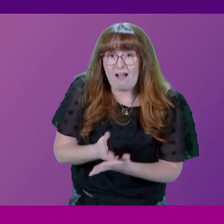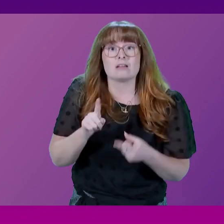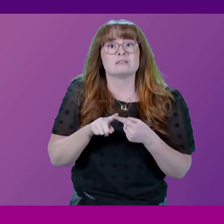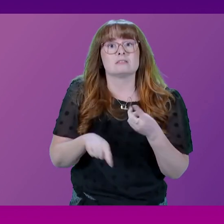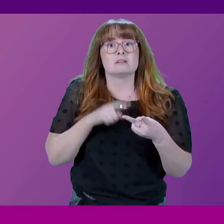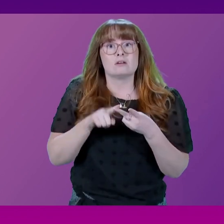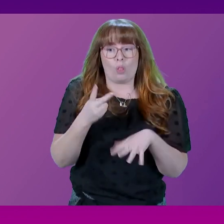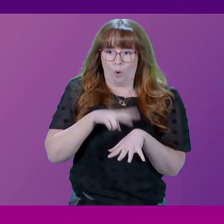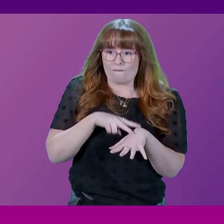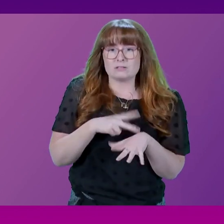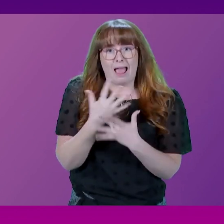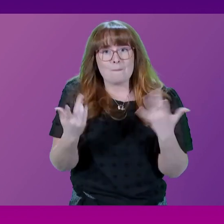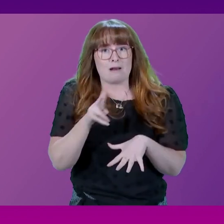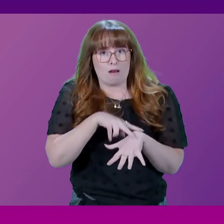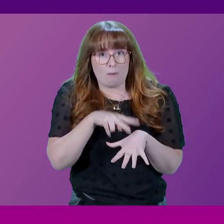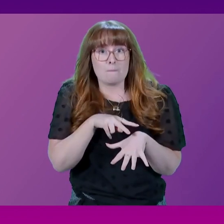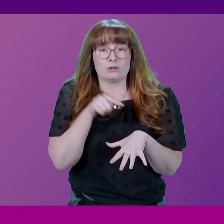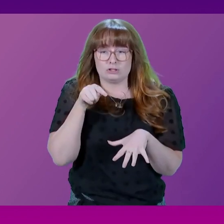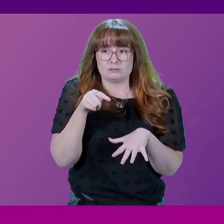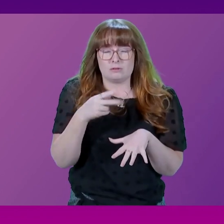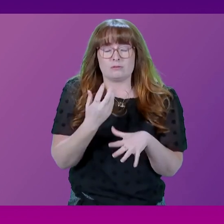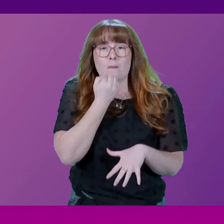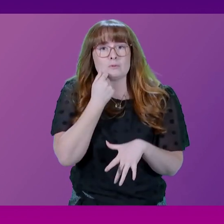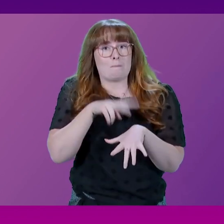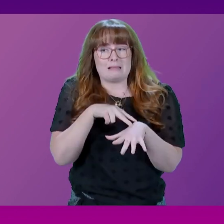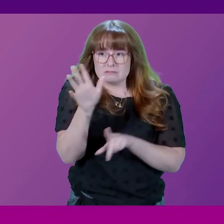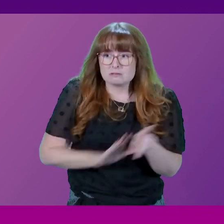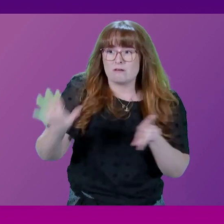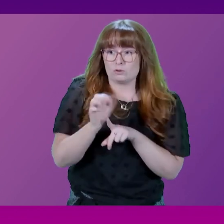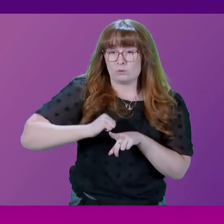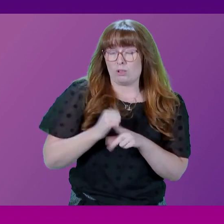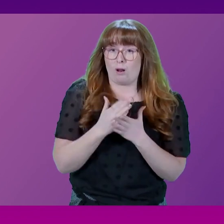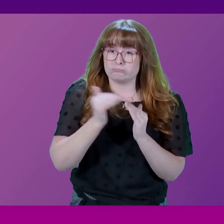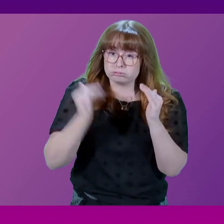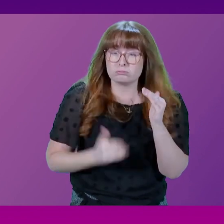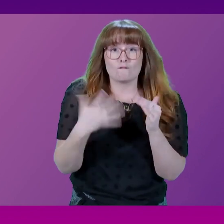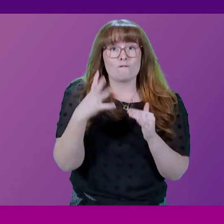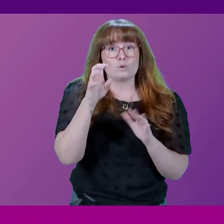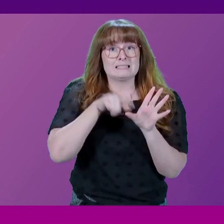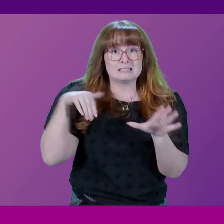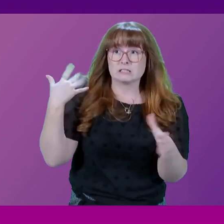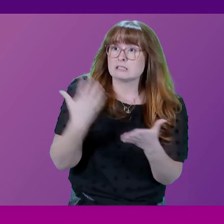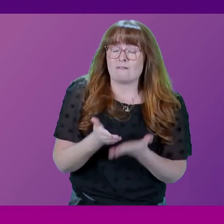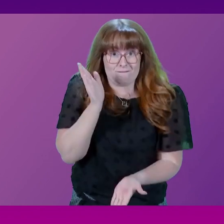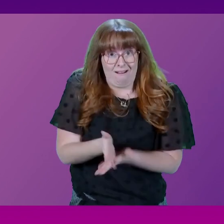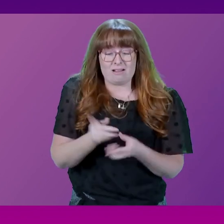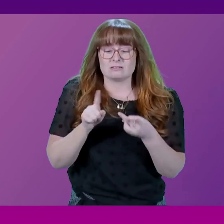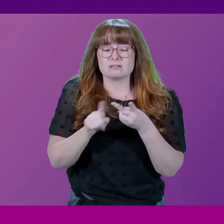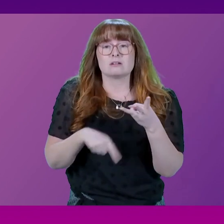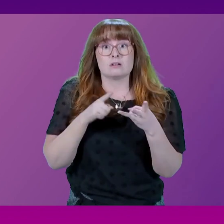Fact. Officer numbers in Scotland at their lowest levels in 14 years. Fact. First Minister. They